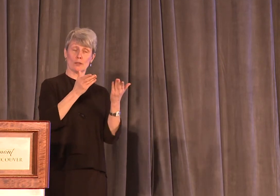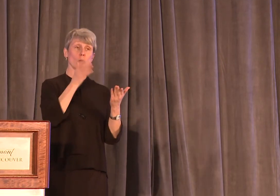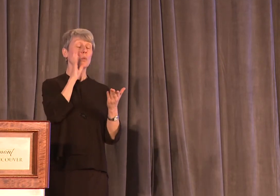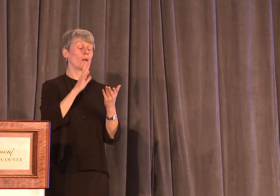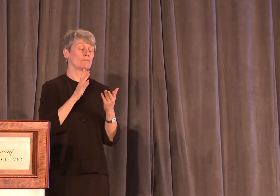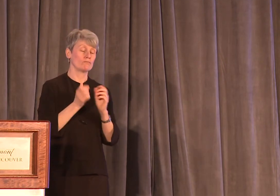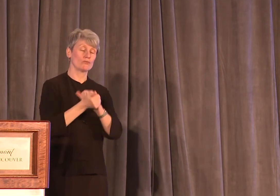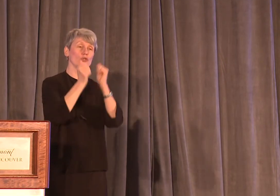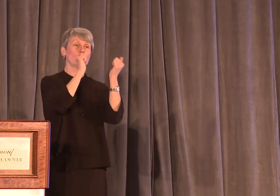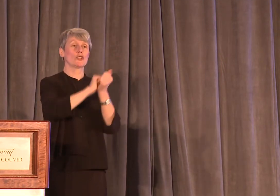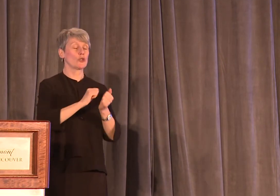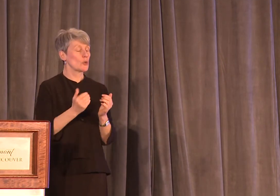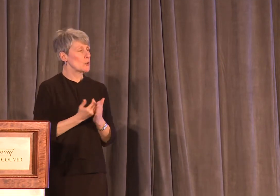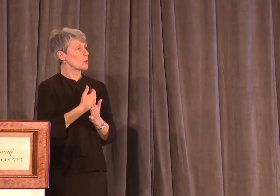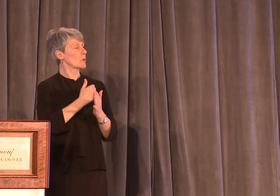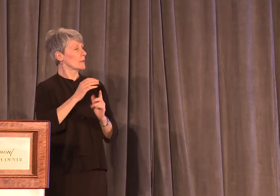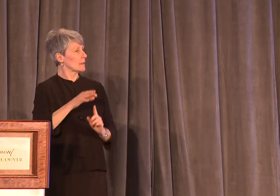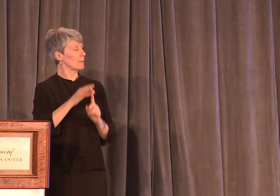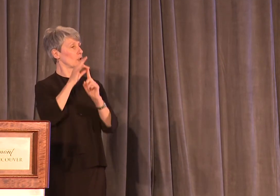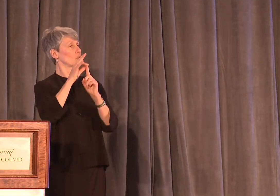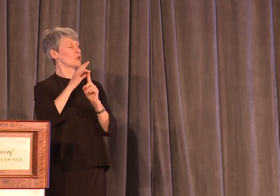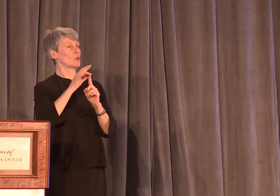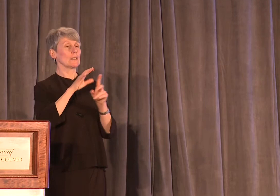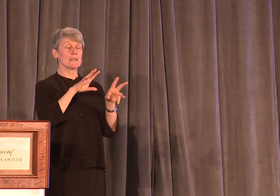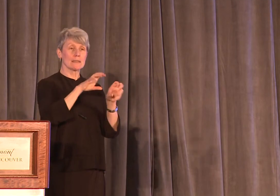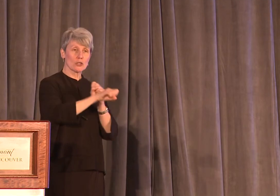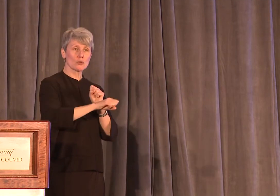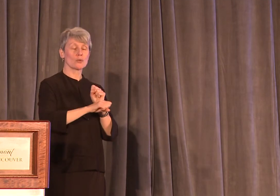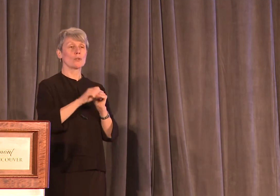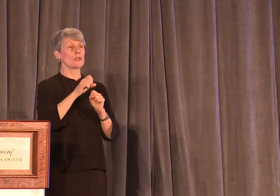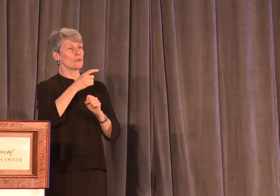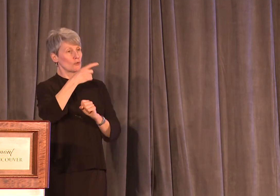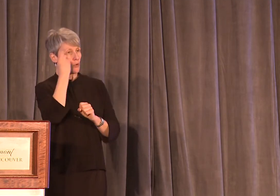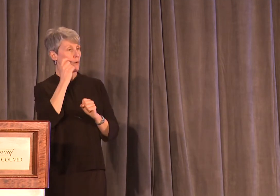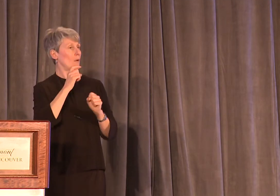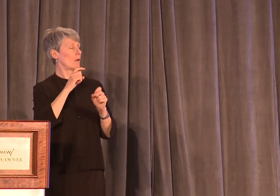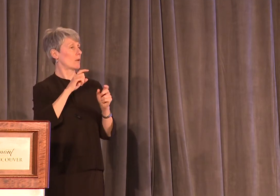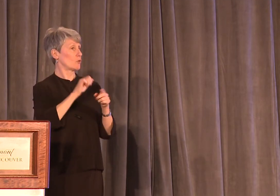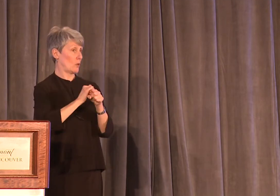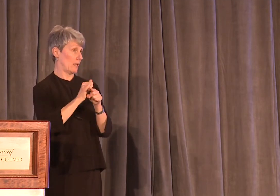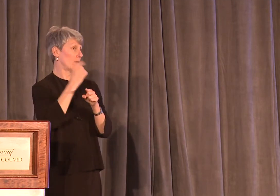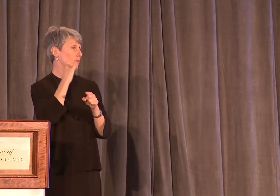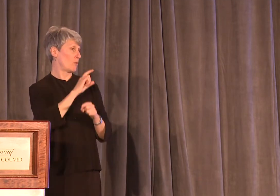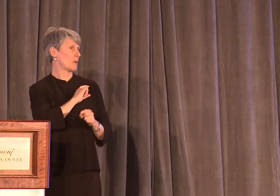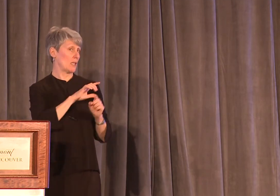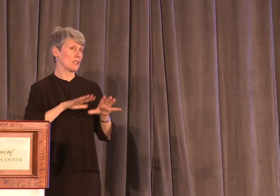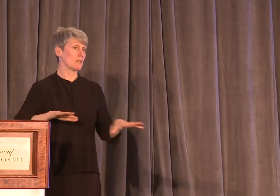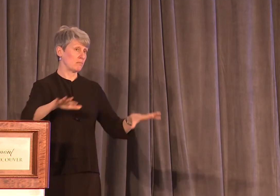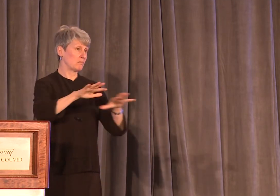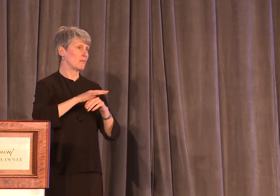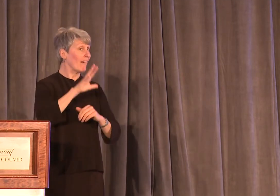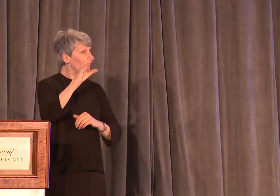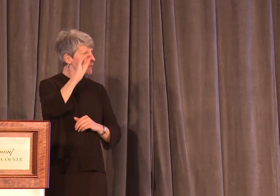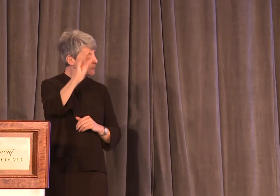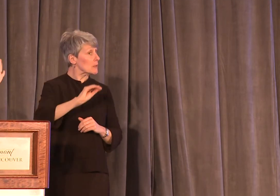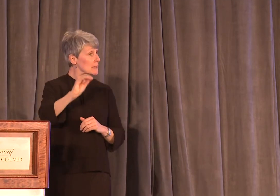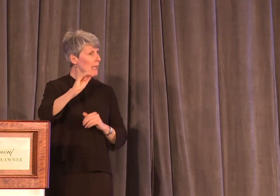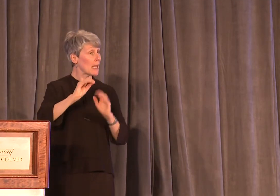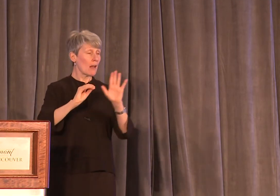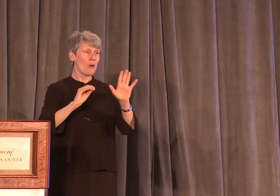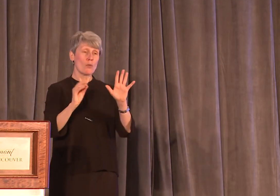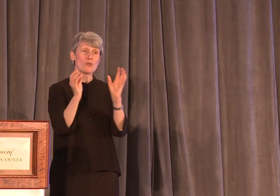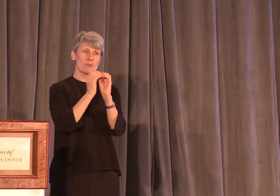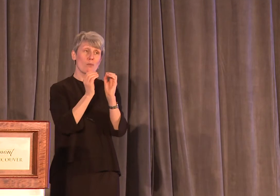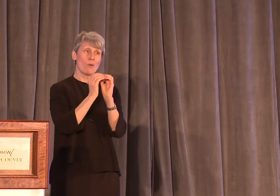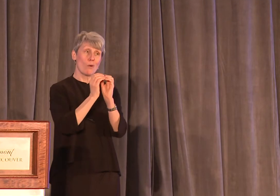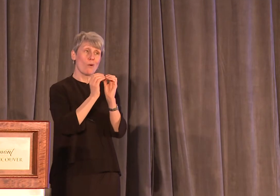new specialized sexual assault trauma-informed training for its officers. At the beginning of this talk... Okay. There's lots more to